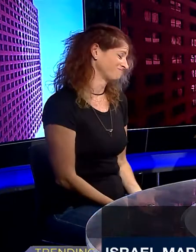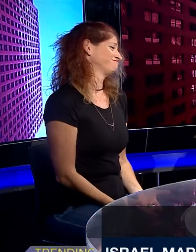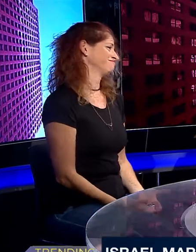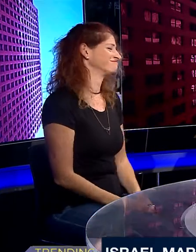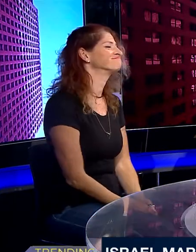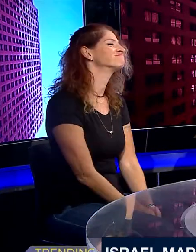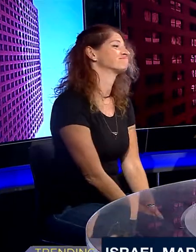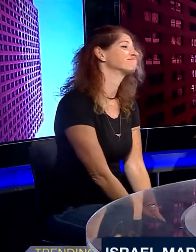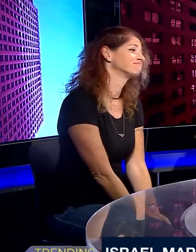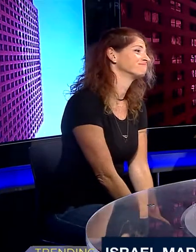Let's start and do it. Let's Who